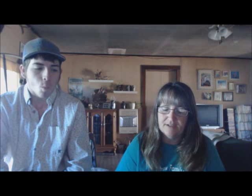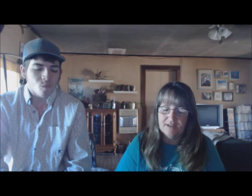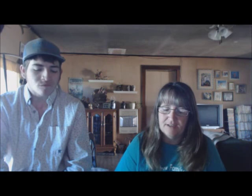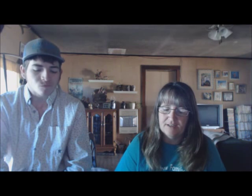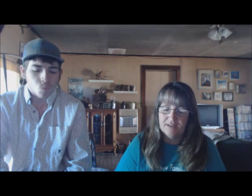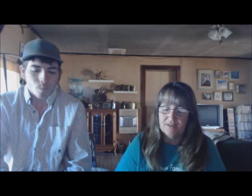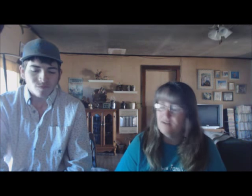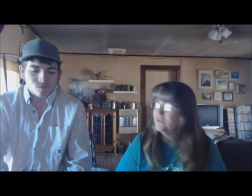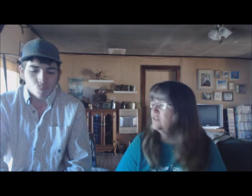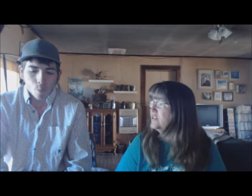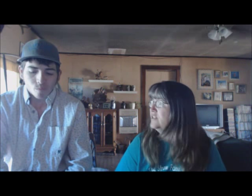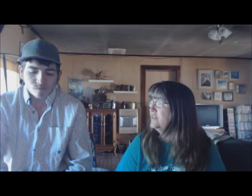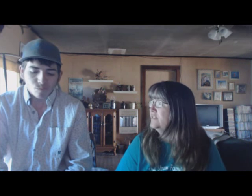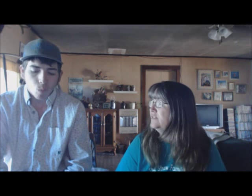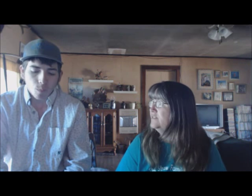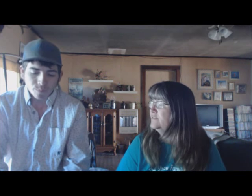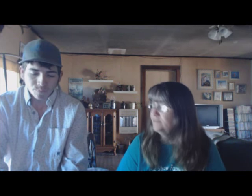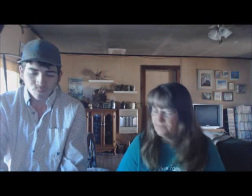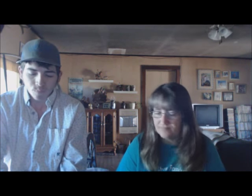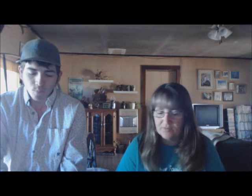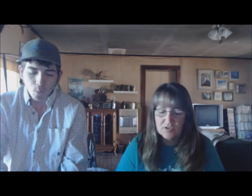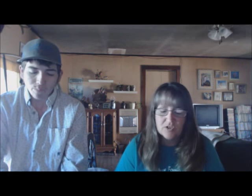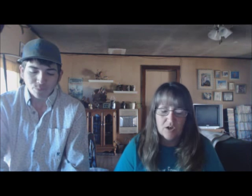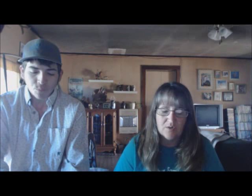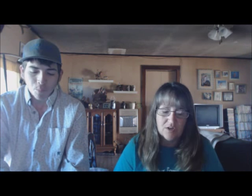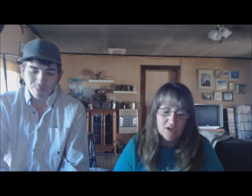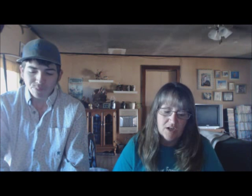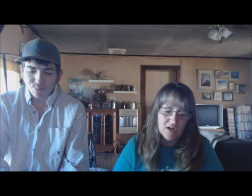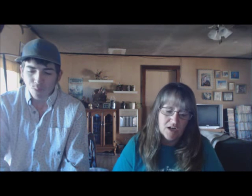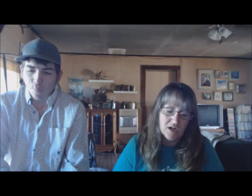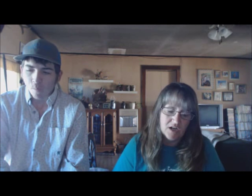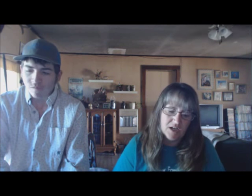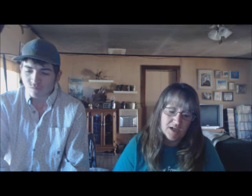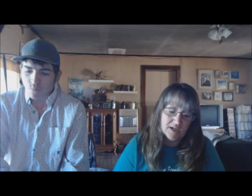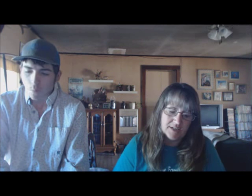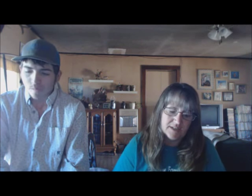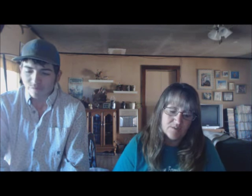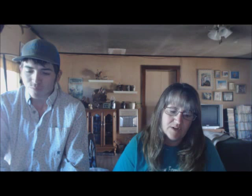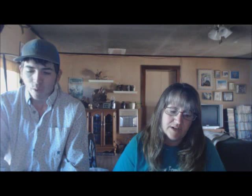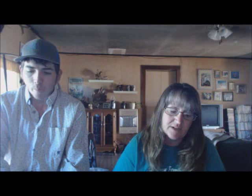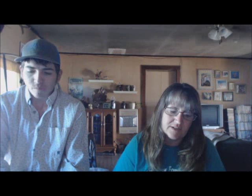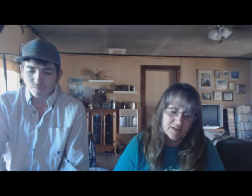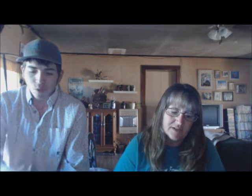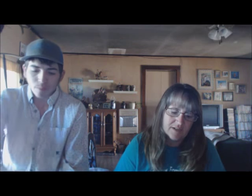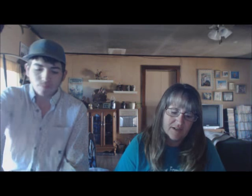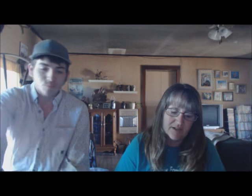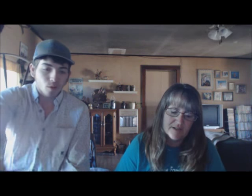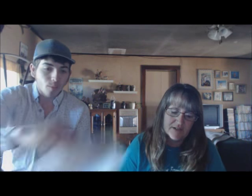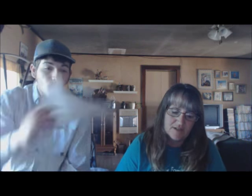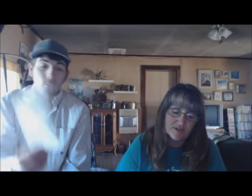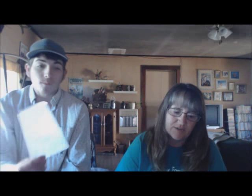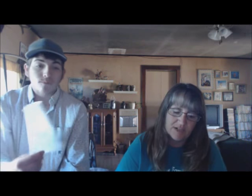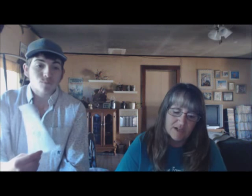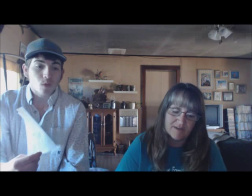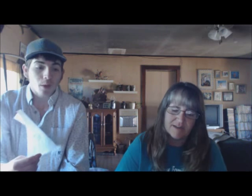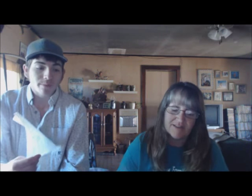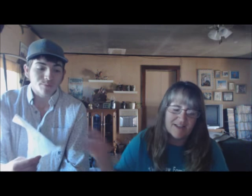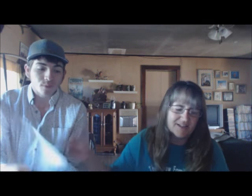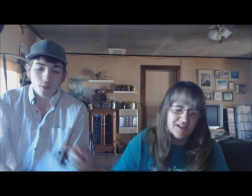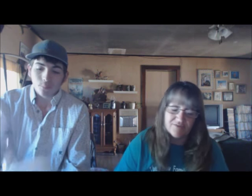And, they're all doing good, huh? Mm-hmm. So, all right. And, then what else? Should we talk about? That is